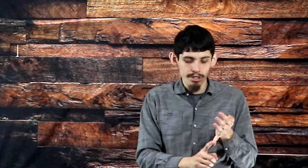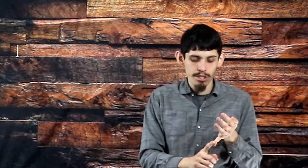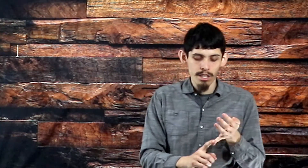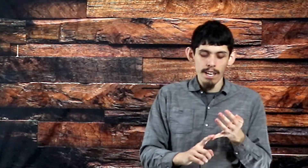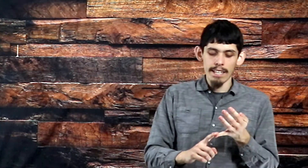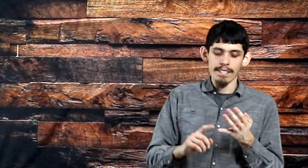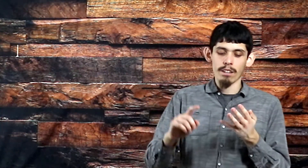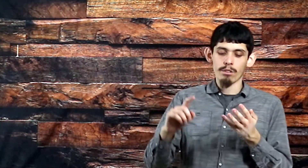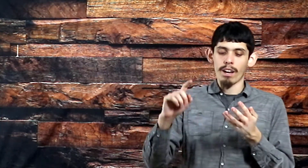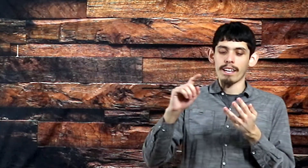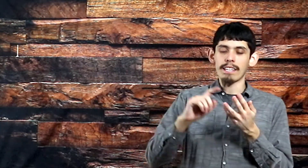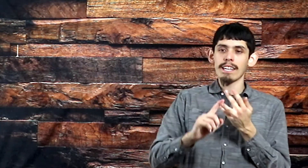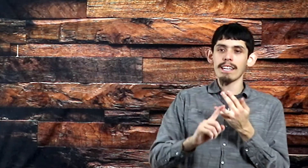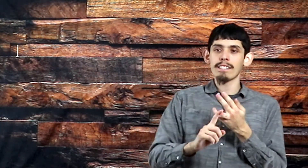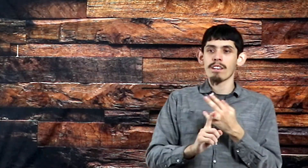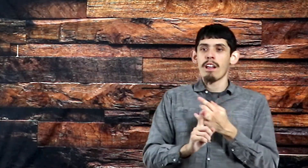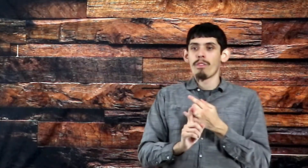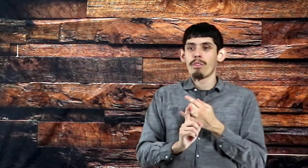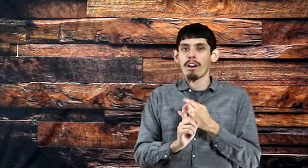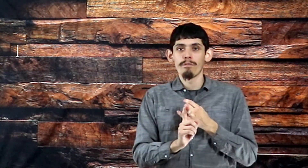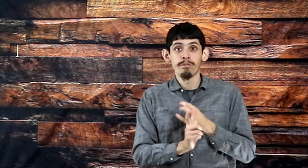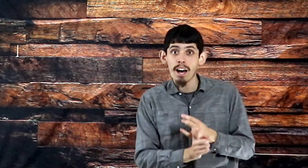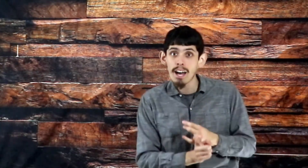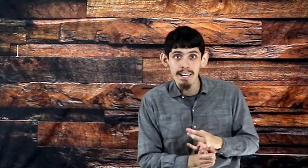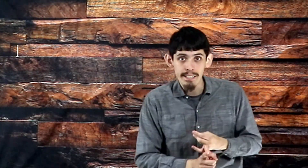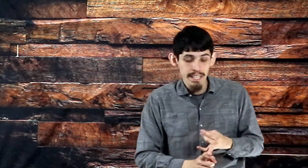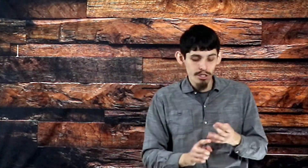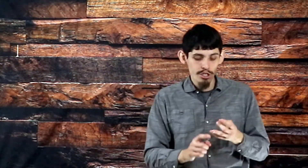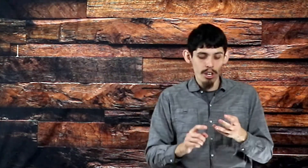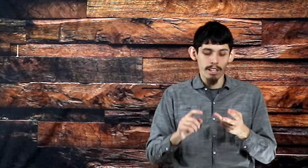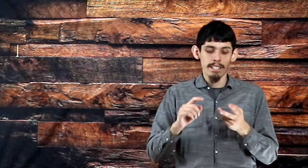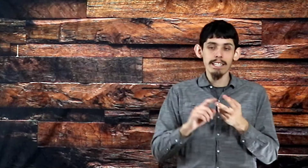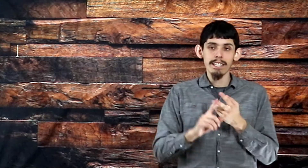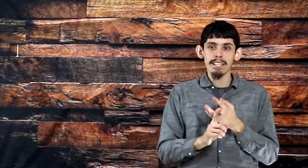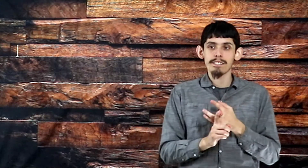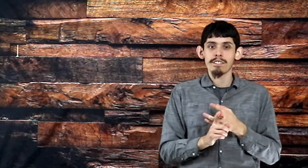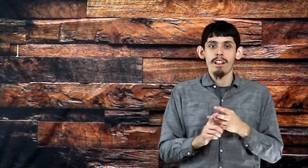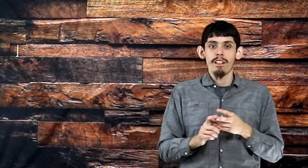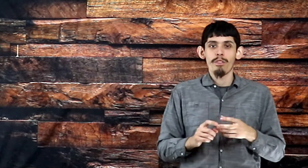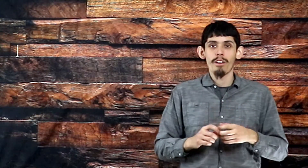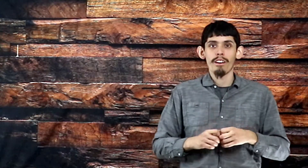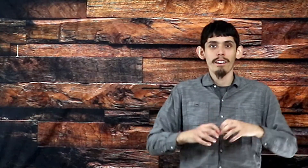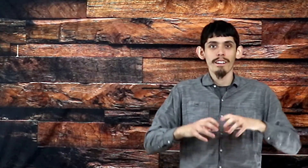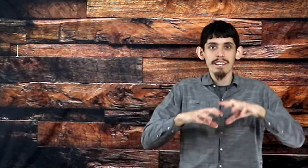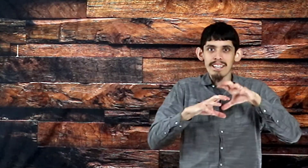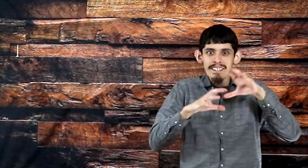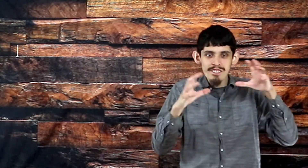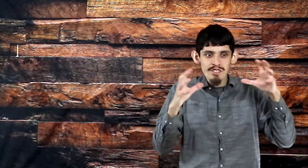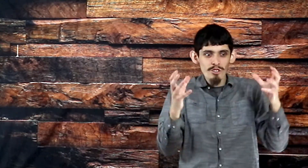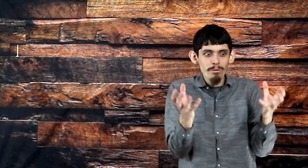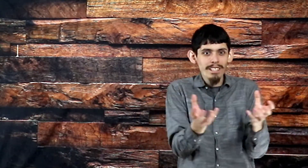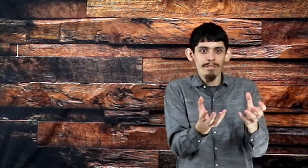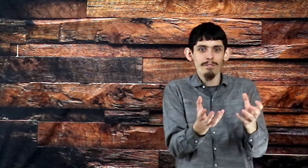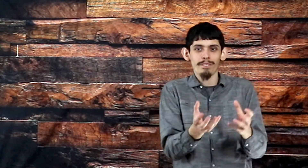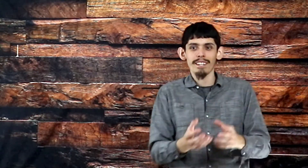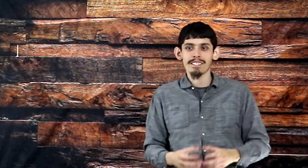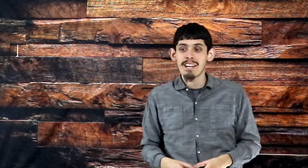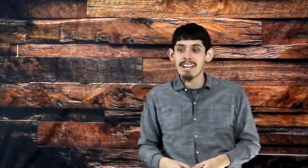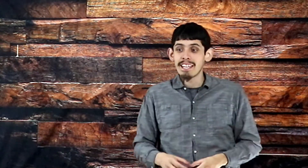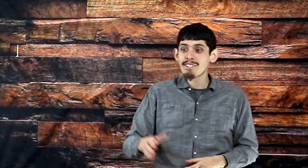in Zechariah. He is the vine in John. He is so many different things. He is